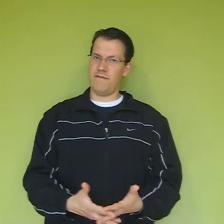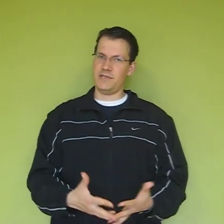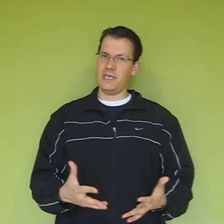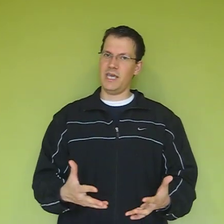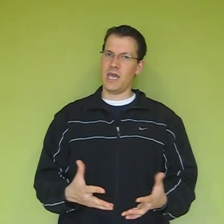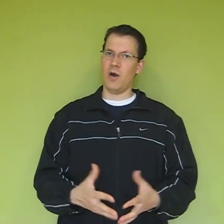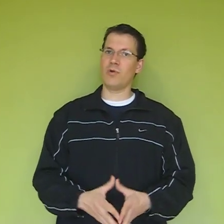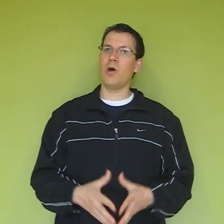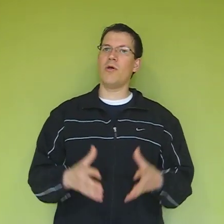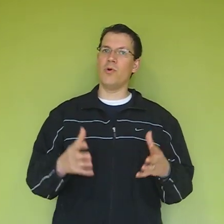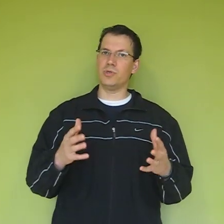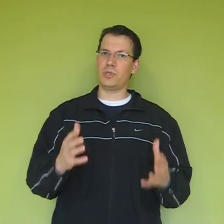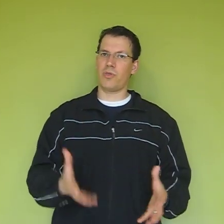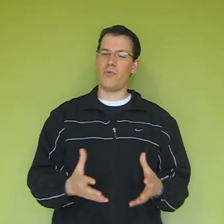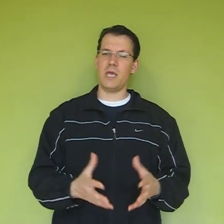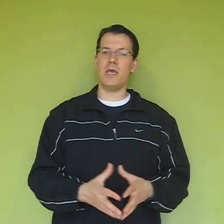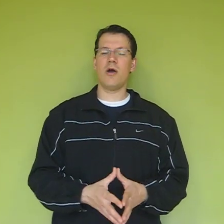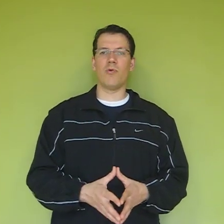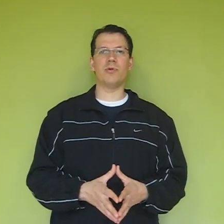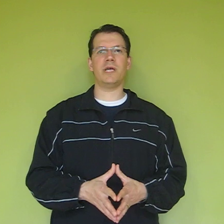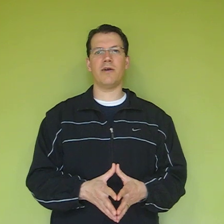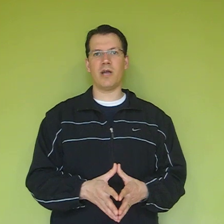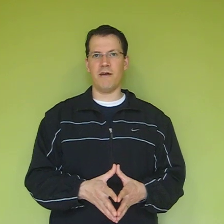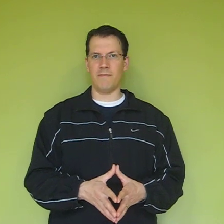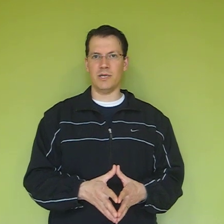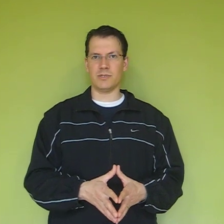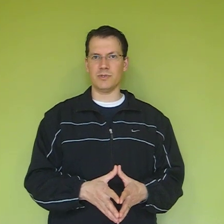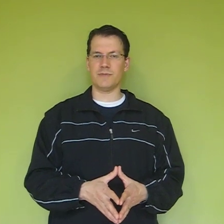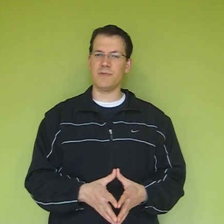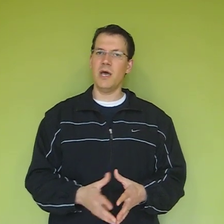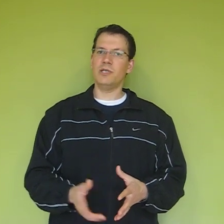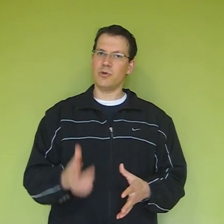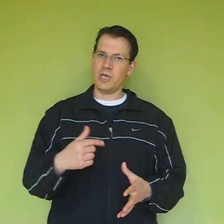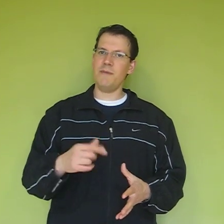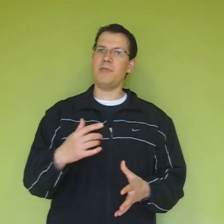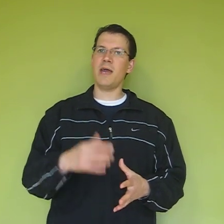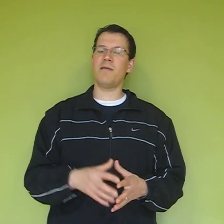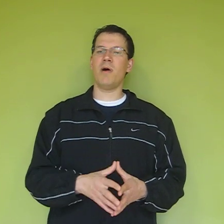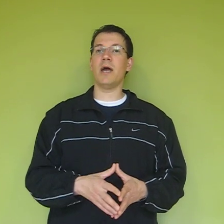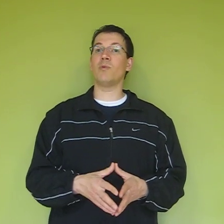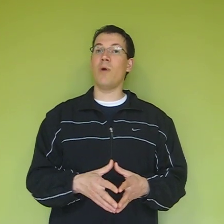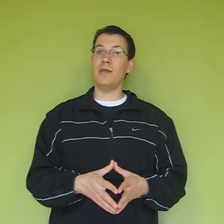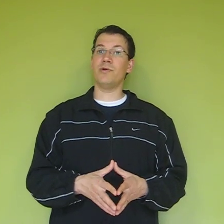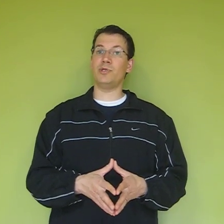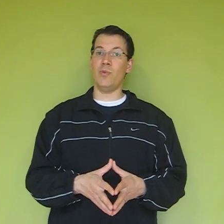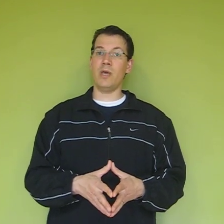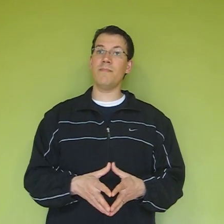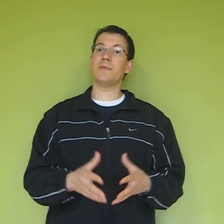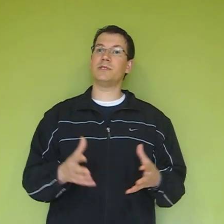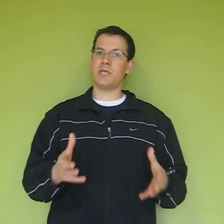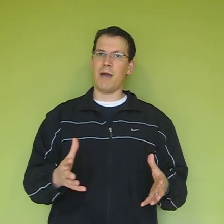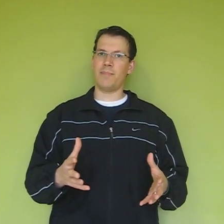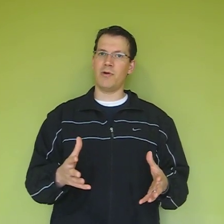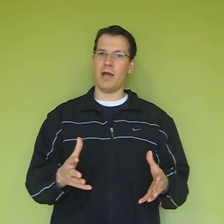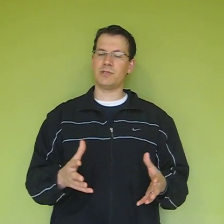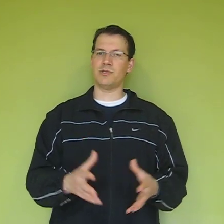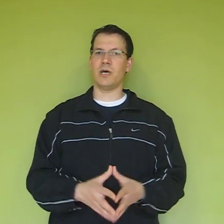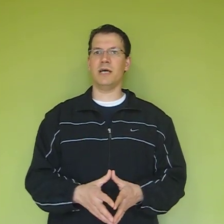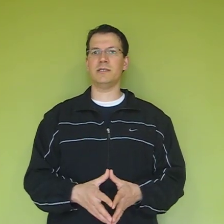fatiguing out those three rotator cuff muscles. So keep that in mind when you're doing scapular exercises